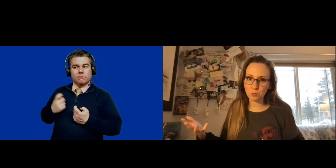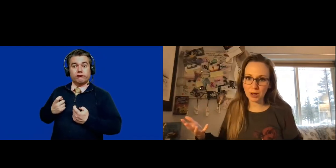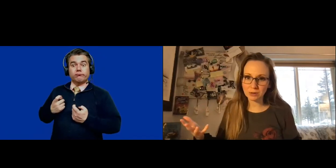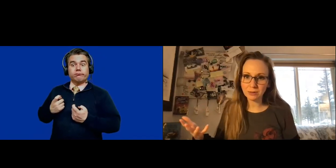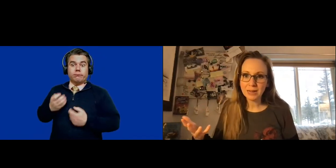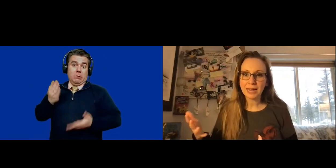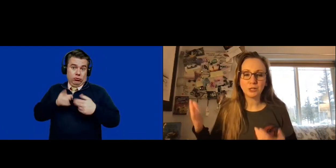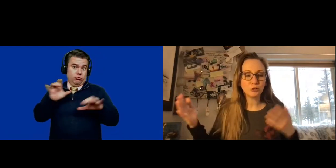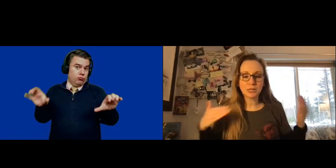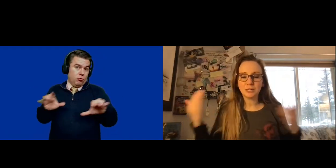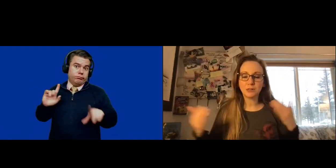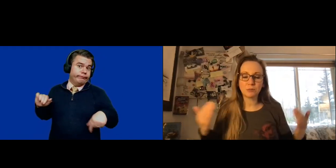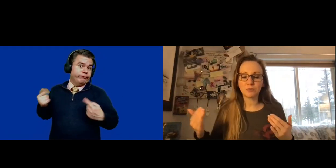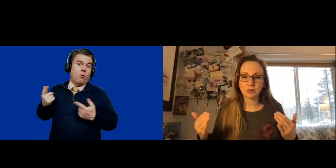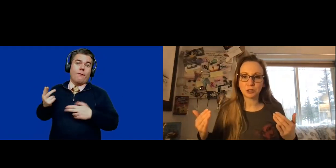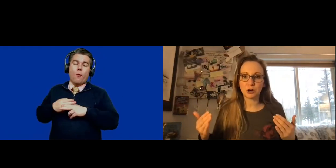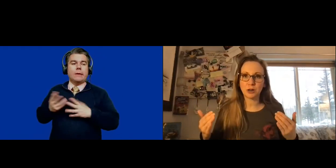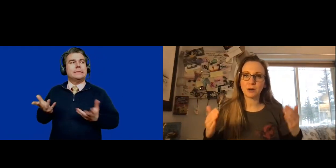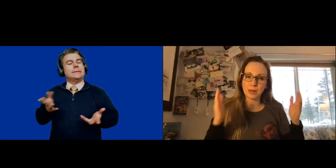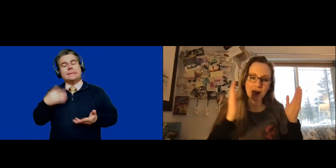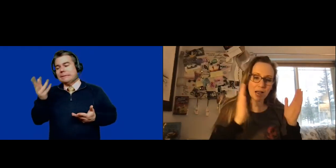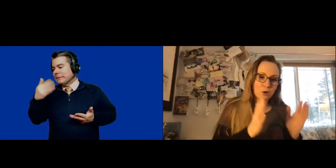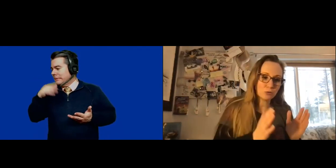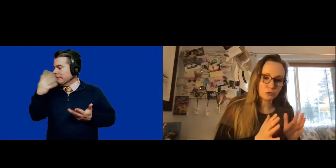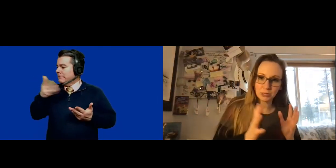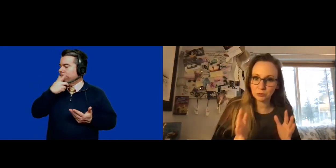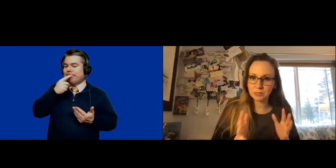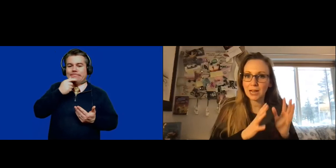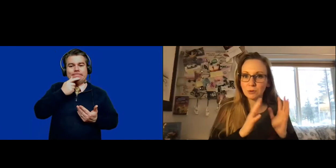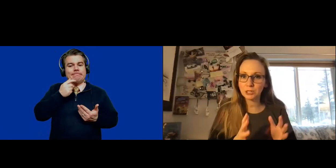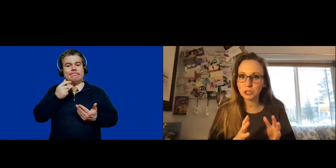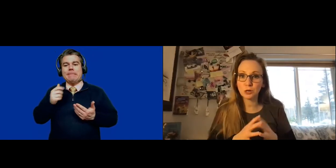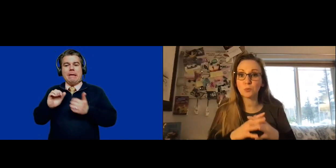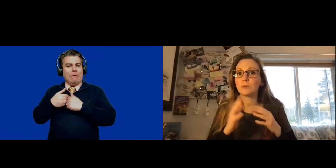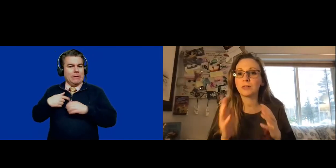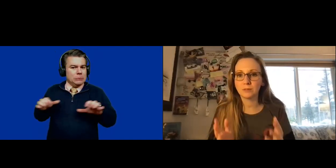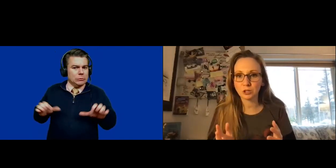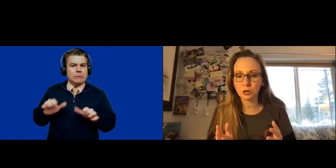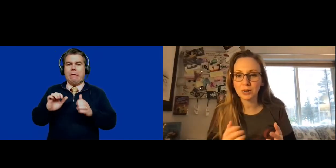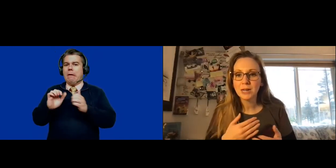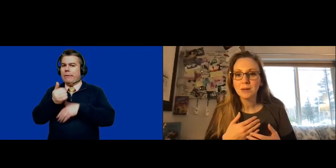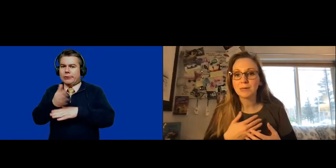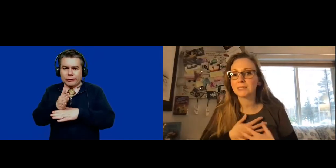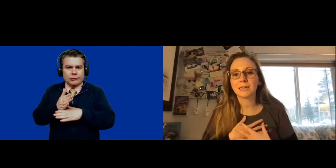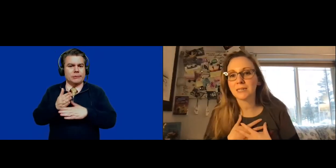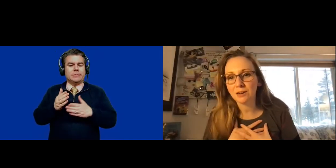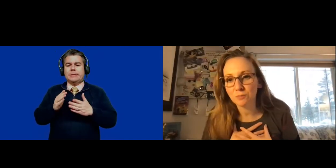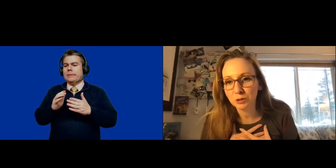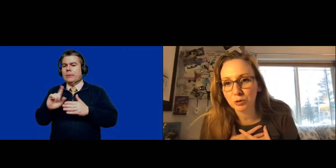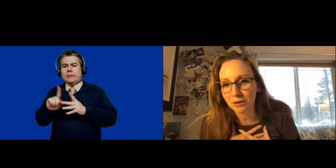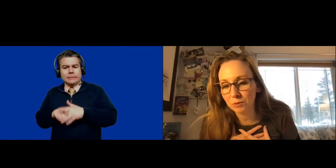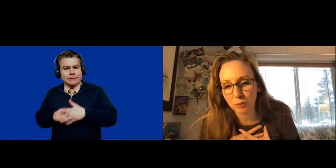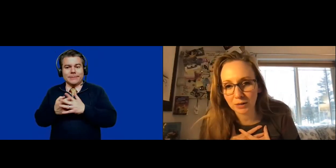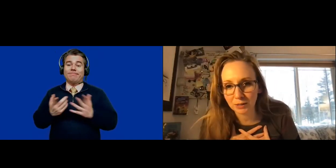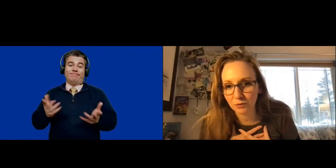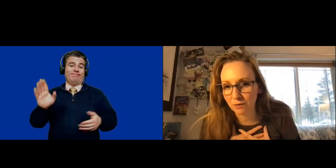this for a while and you just kind of need a refresher on, okay, how do I do this? How do I share? Where do I even start? Because guys, I've